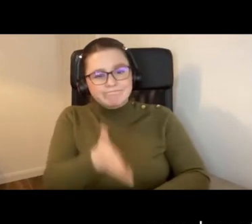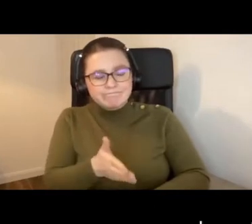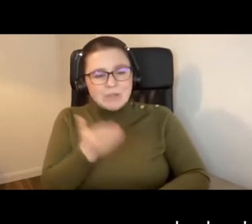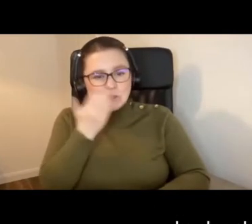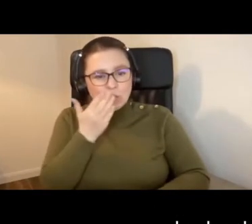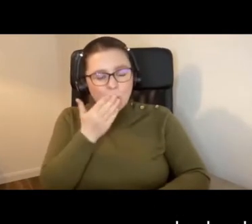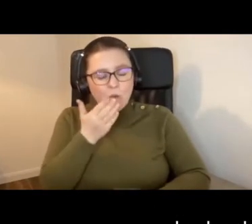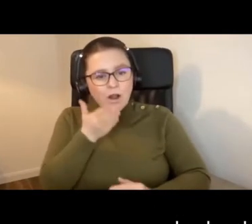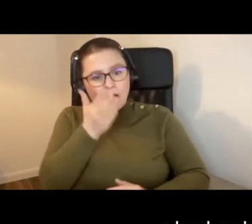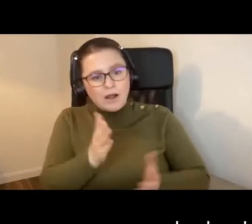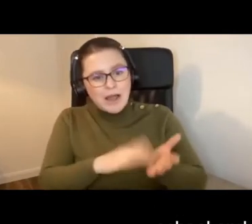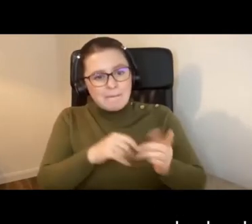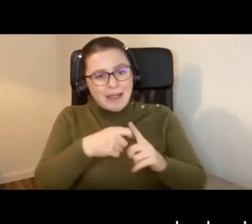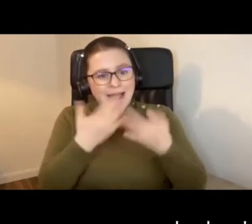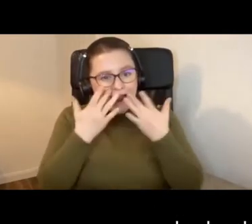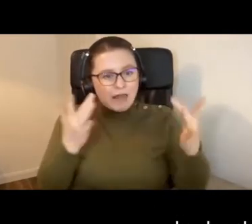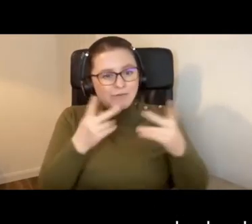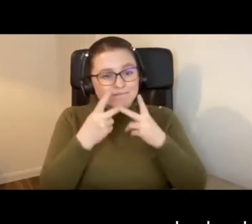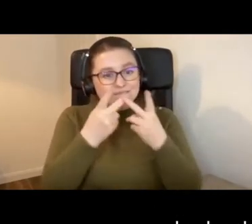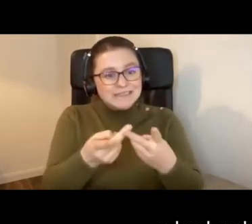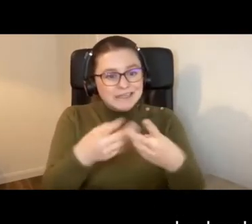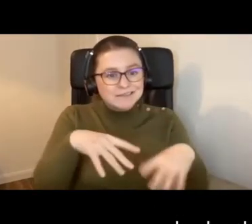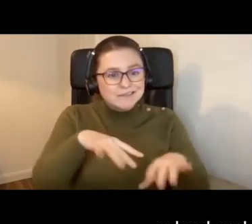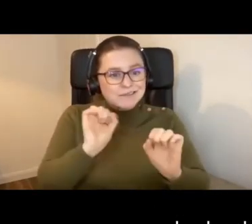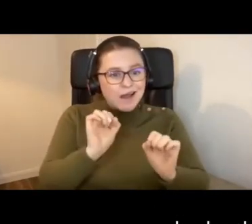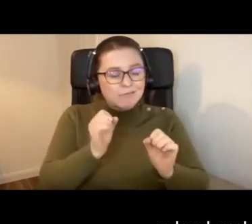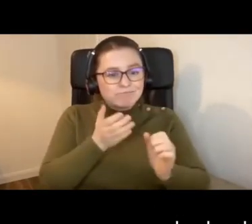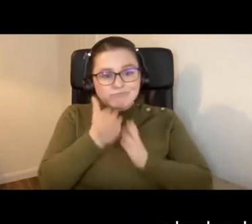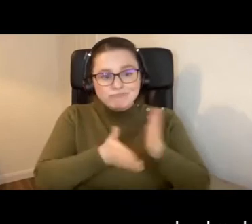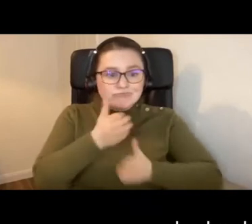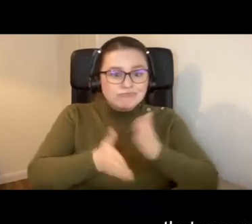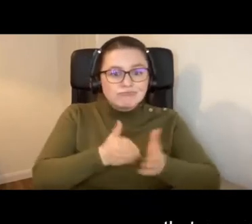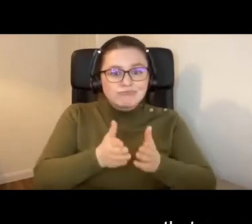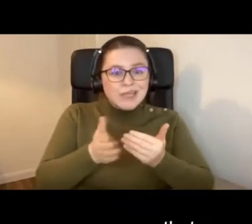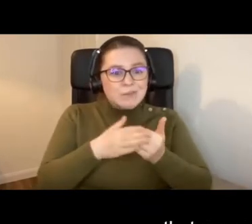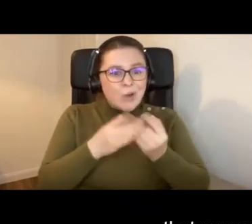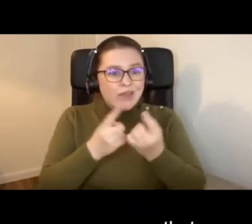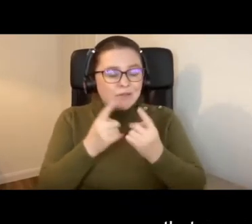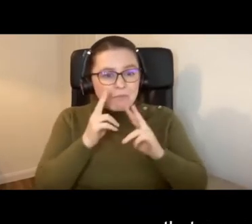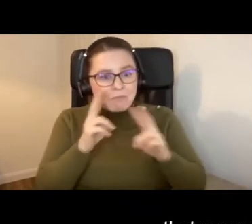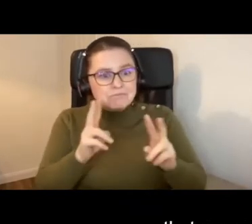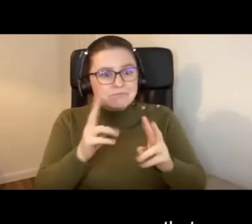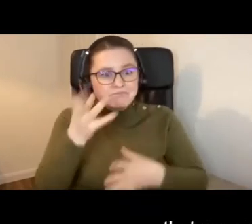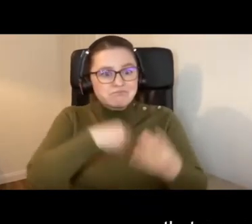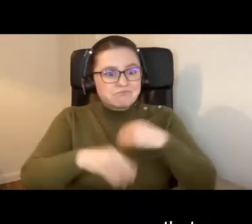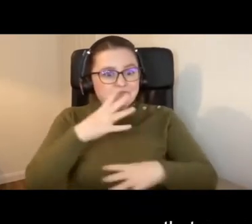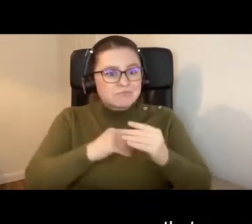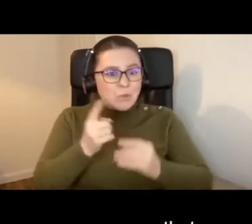and and visit you and start up exploring things that you might have to offer there for us.